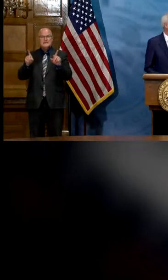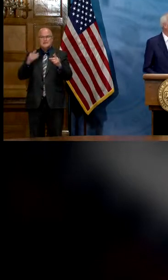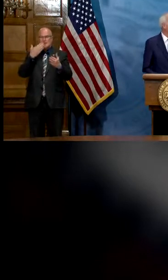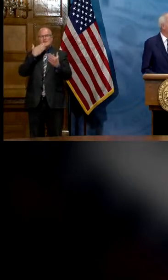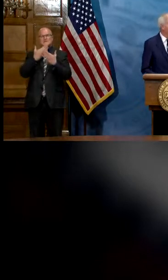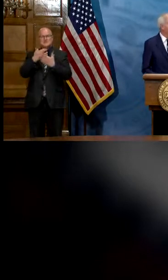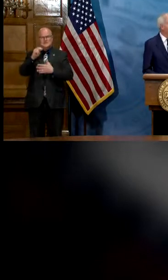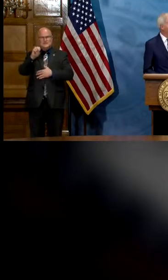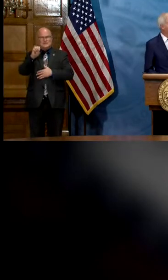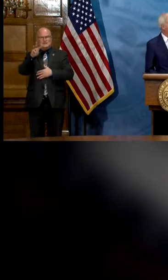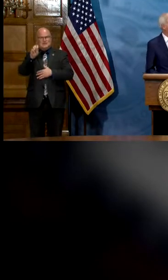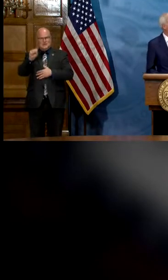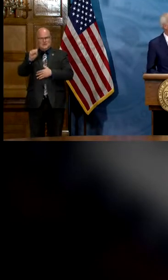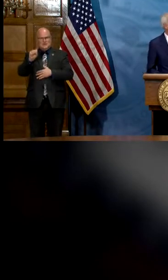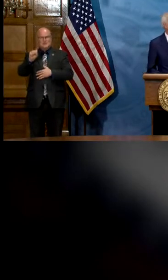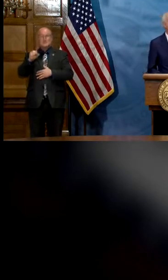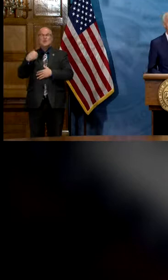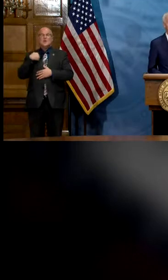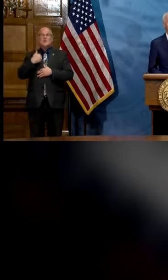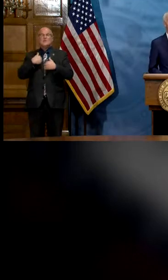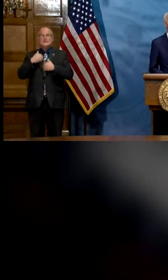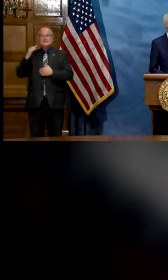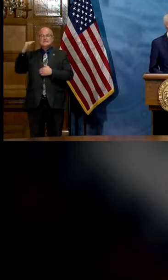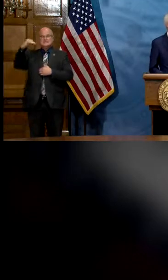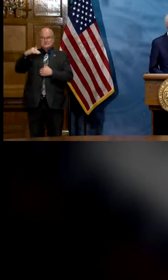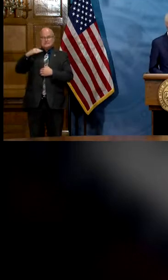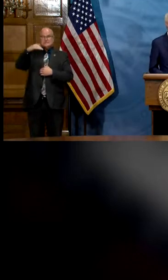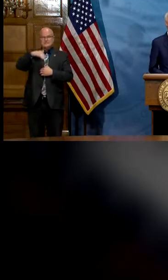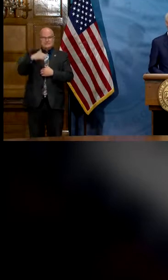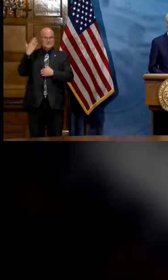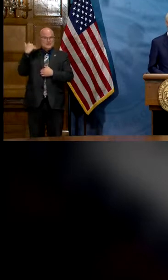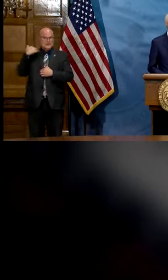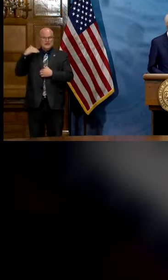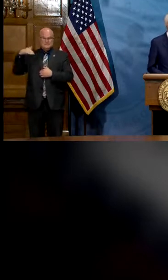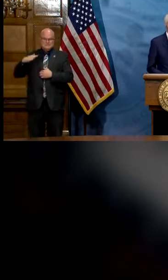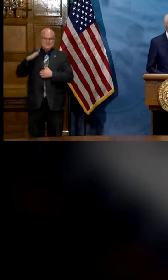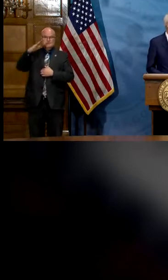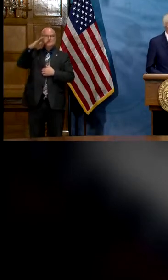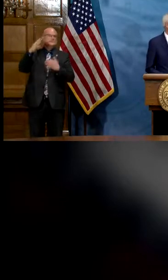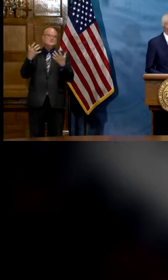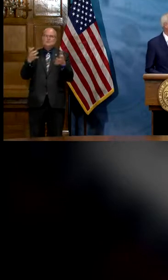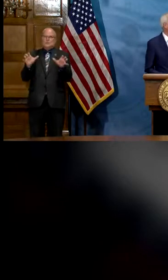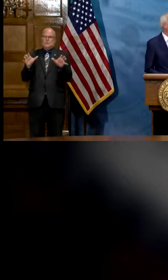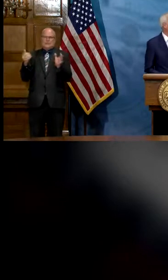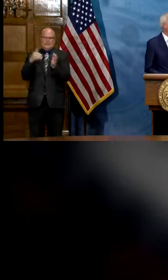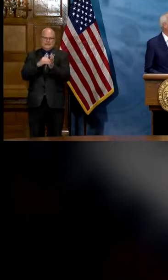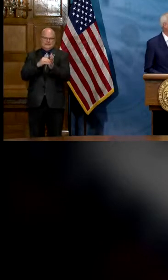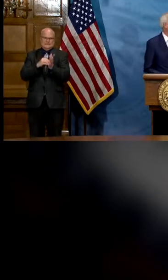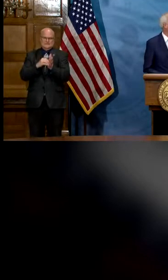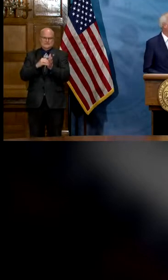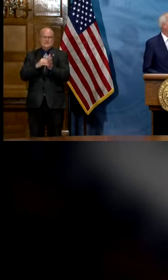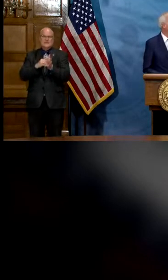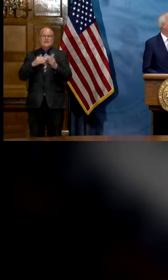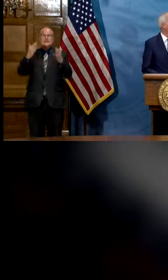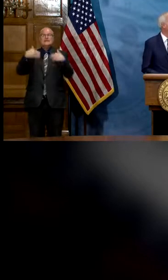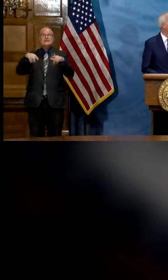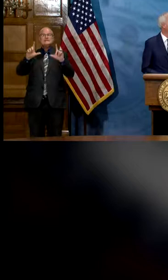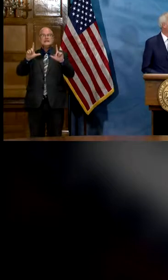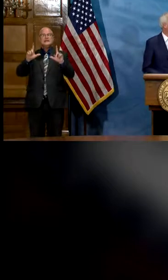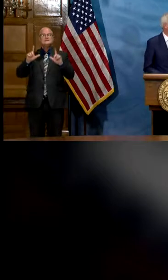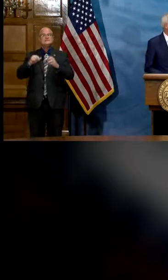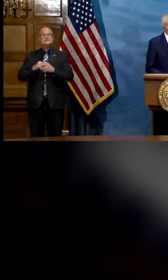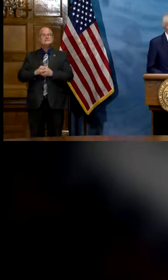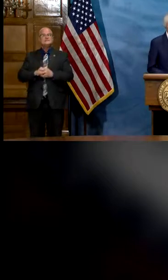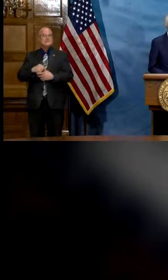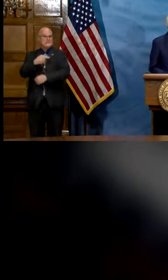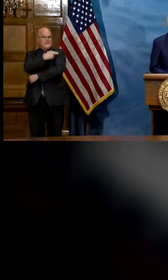have to be mindful that we've had some dips in the past and it surges up we don't want that to happen again and then the next one you see